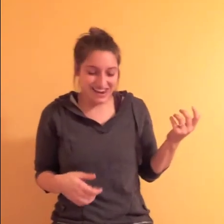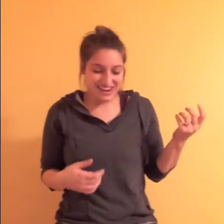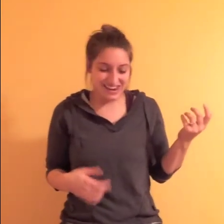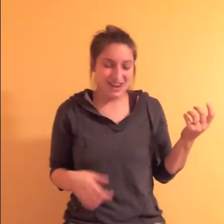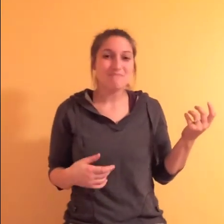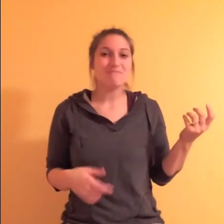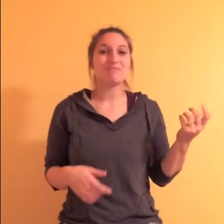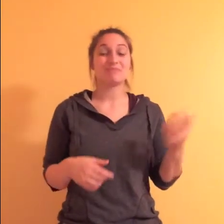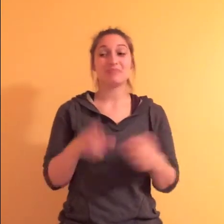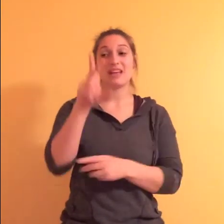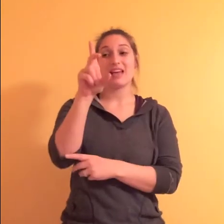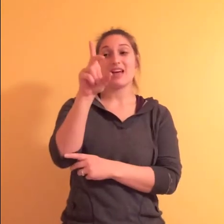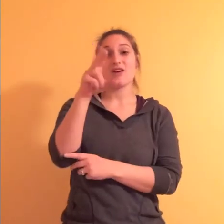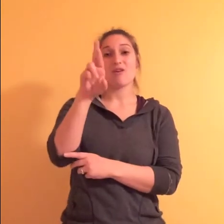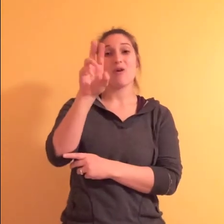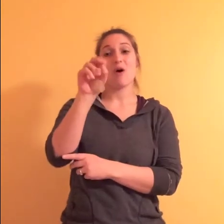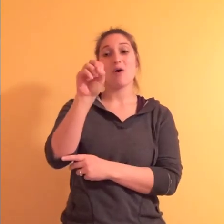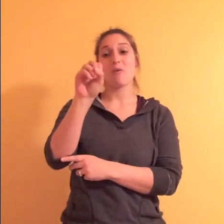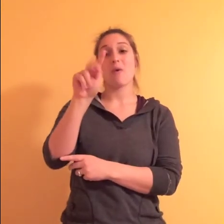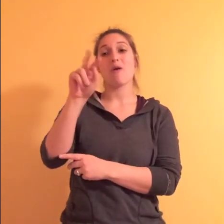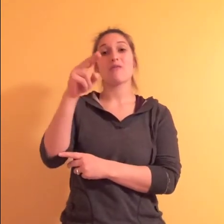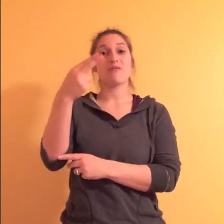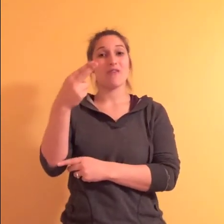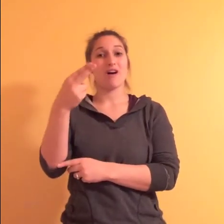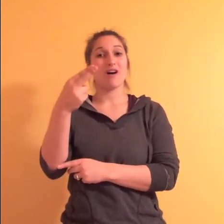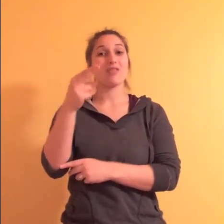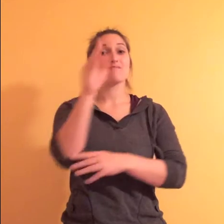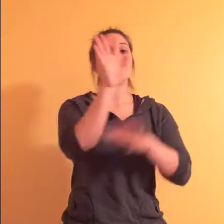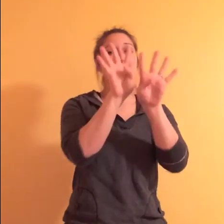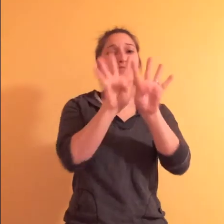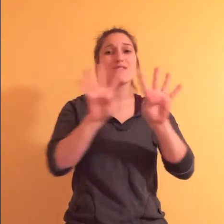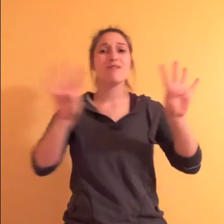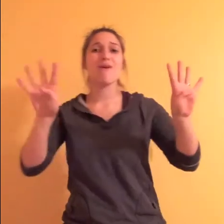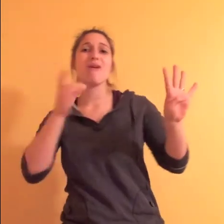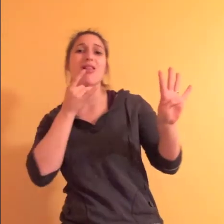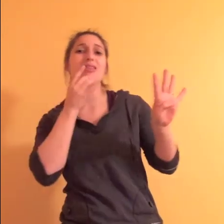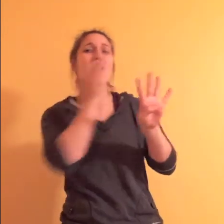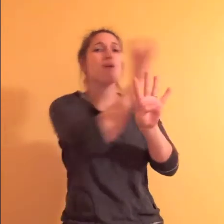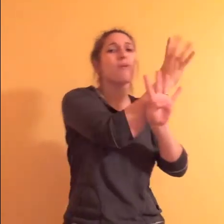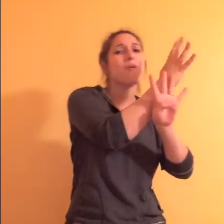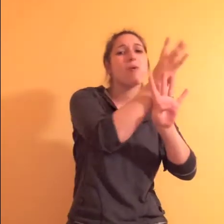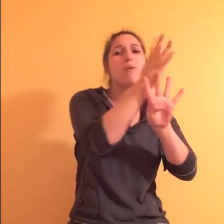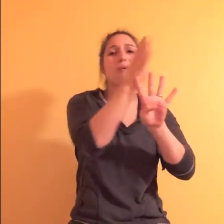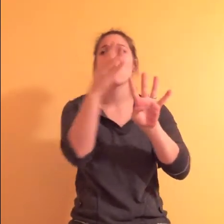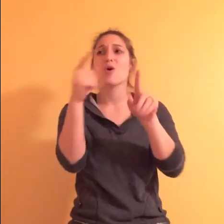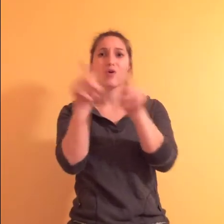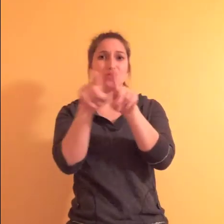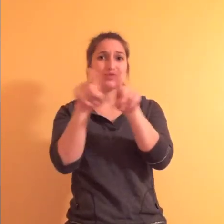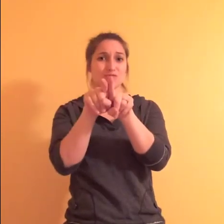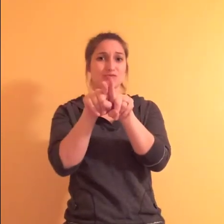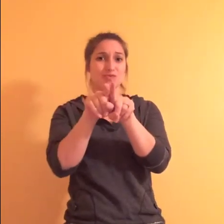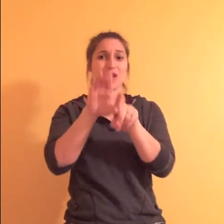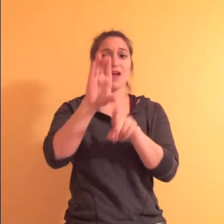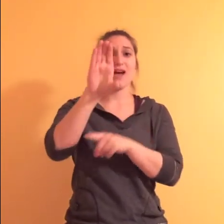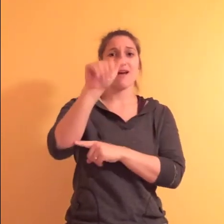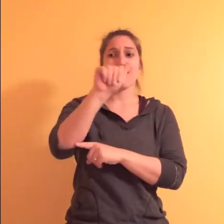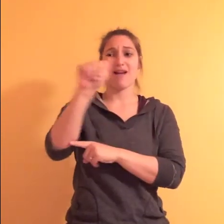David Lee Roth lights the menorah, so do James Conn, Kirk